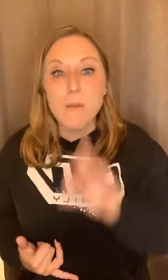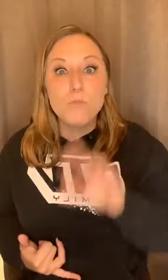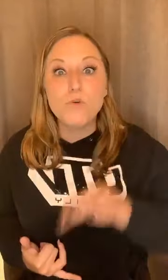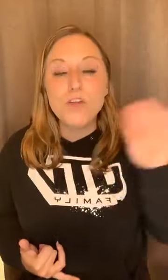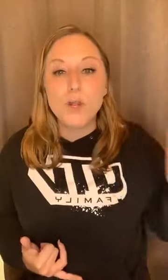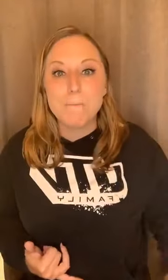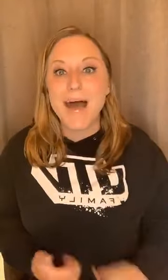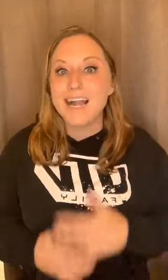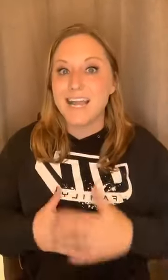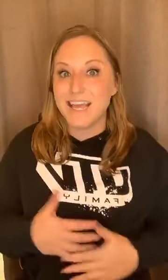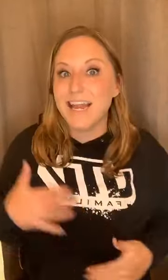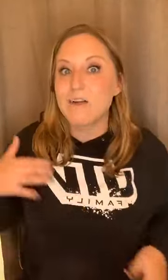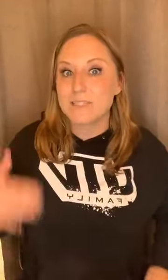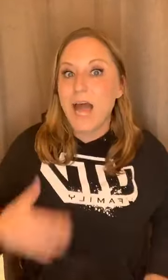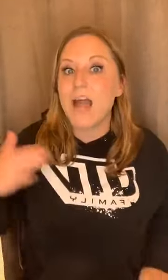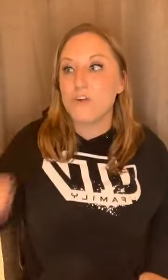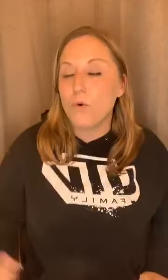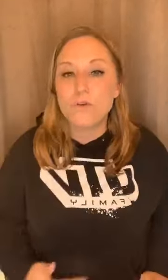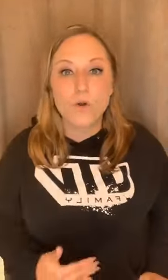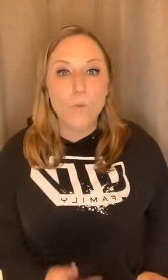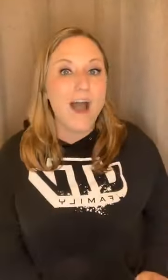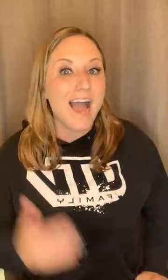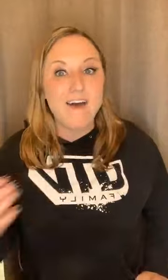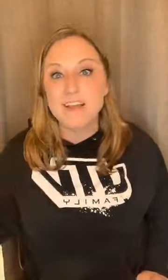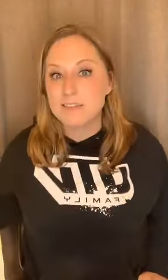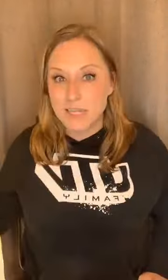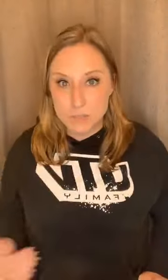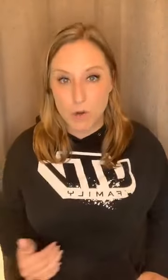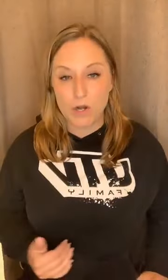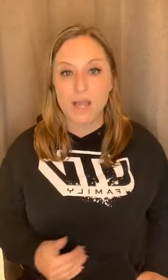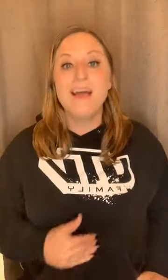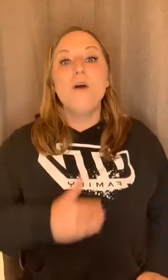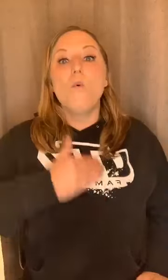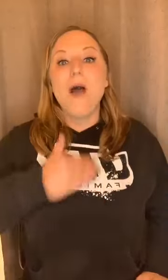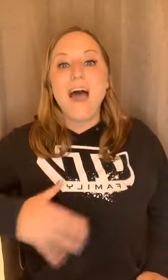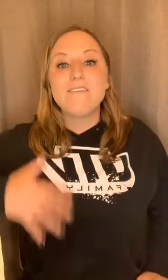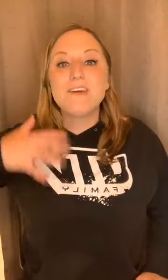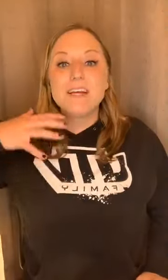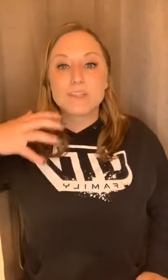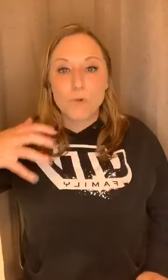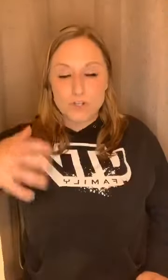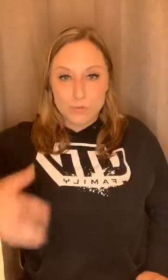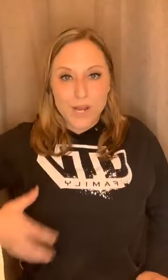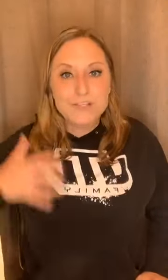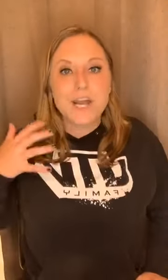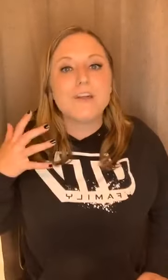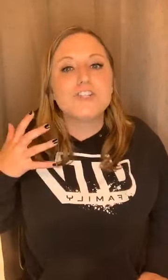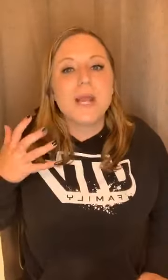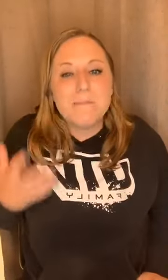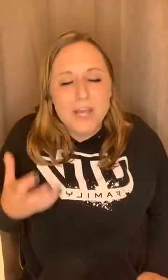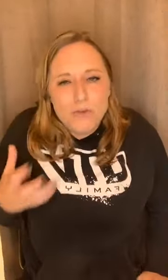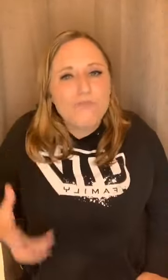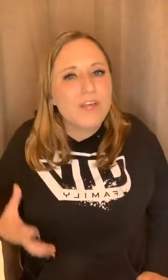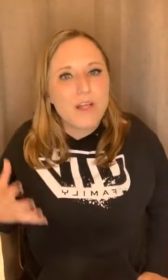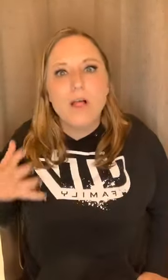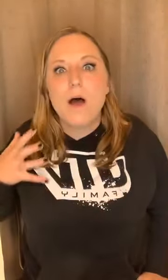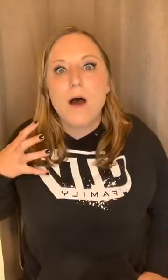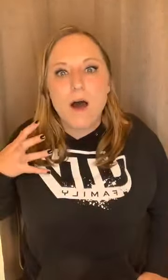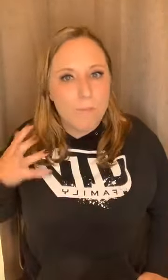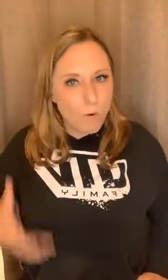moving your body, getting outside, going for a walk, having a dance party, whatever is going to raise your energy and make you feel more